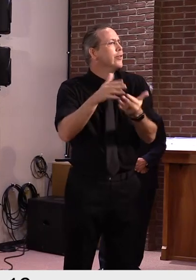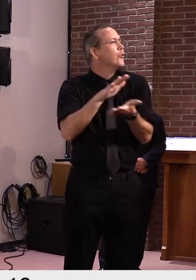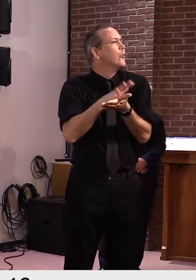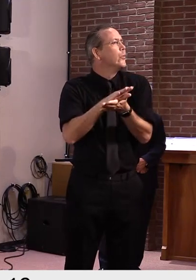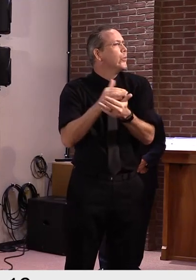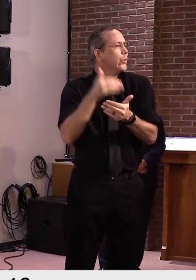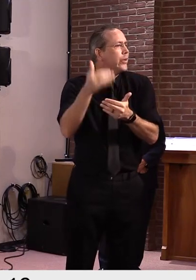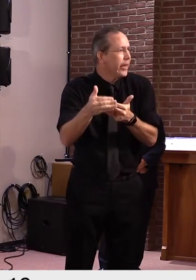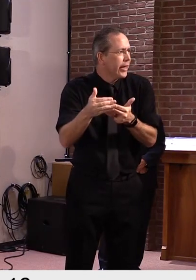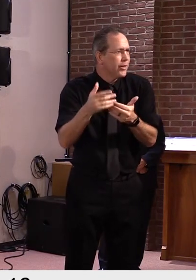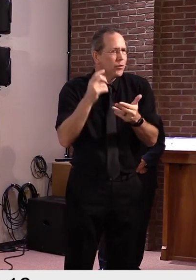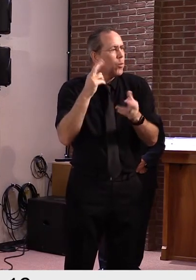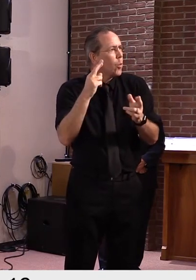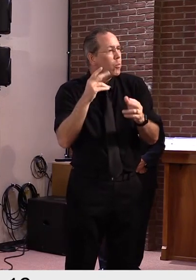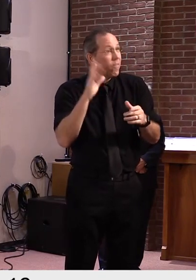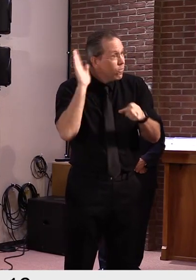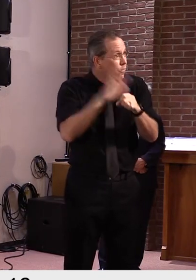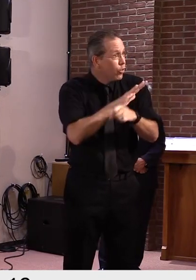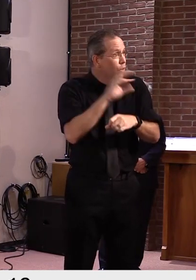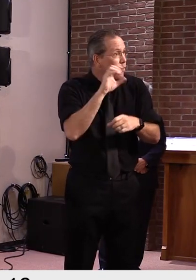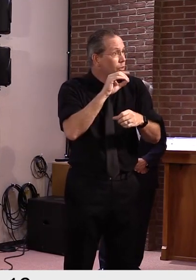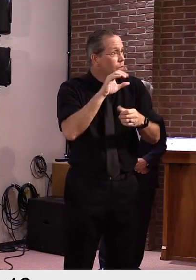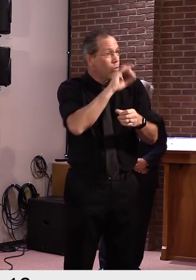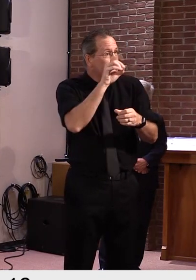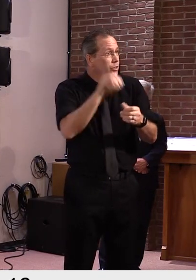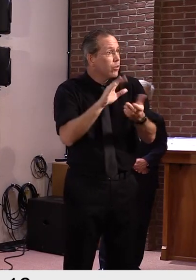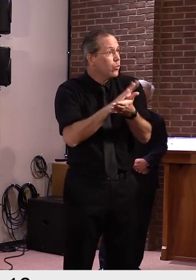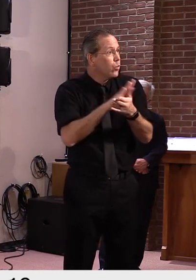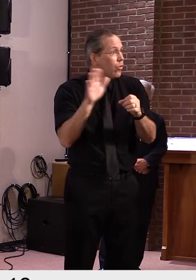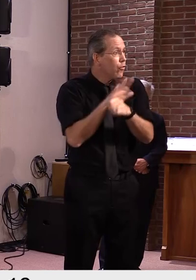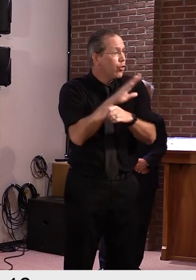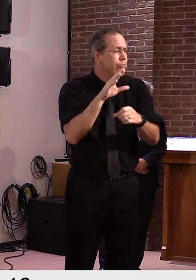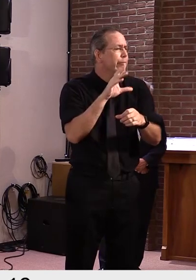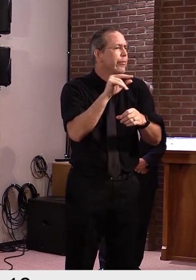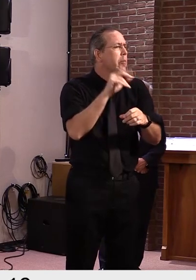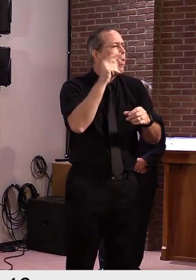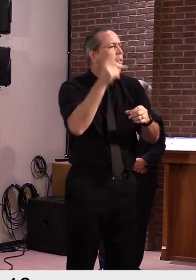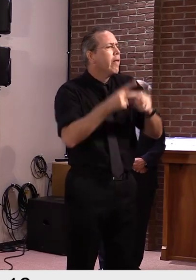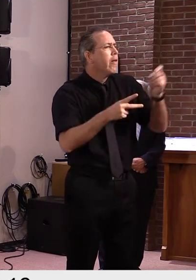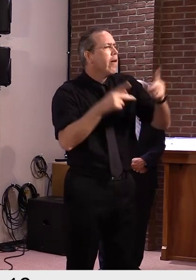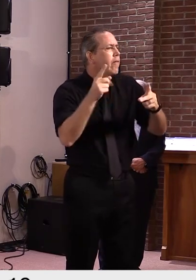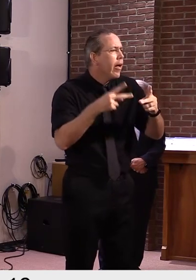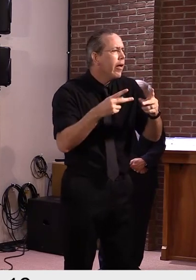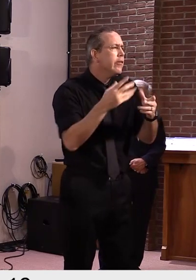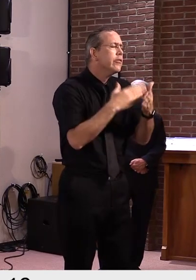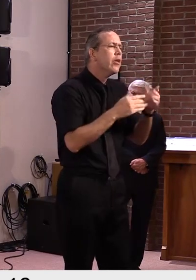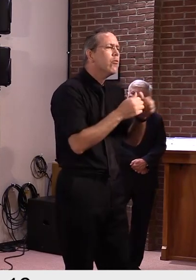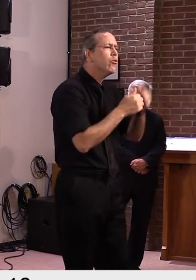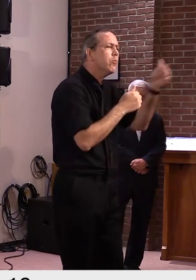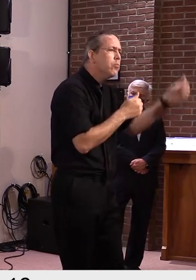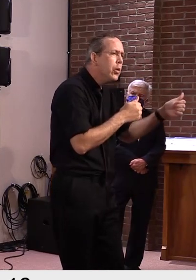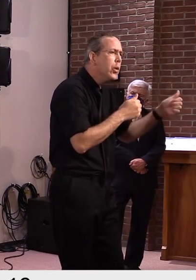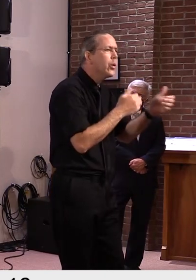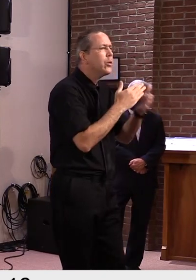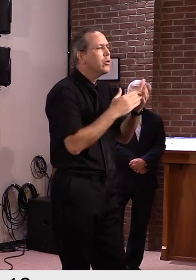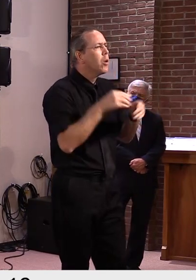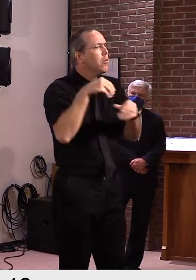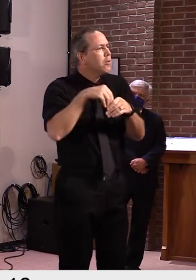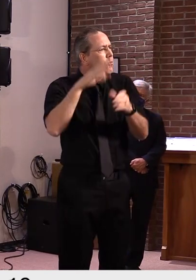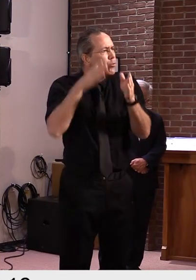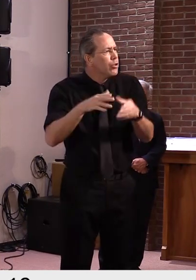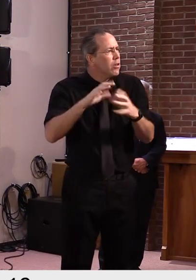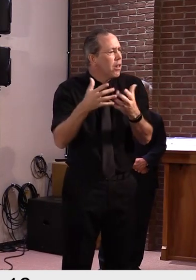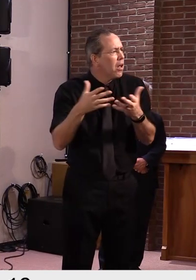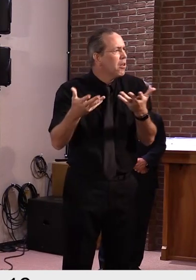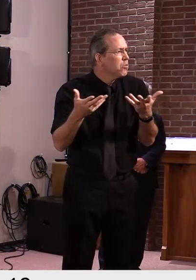the process of opening and many of them have taken a hybrid approach. The unfortunate reality